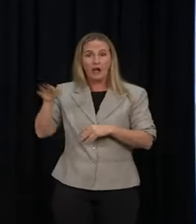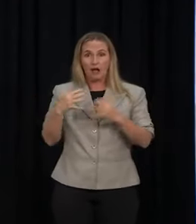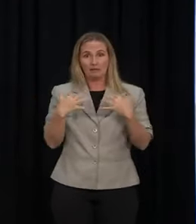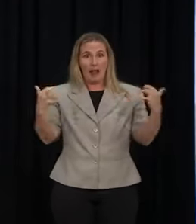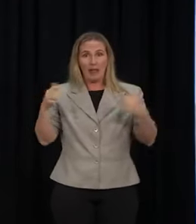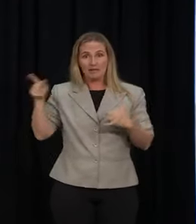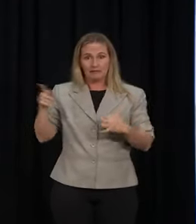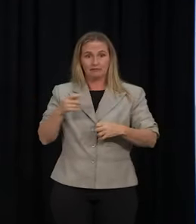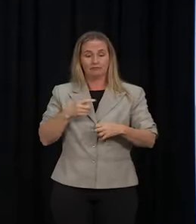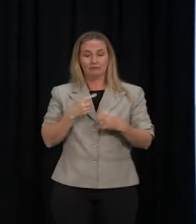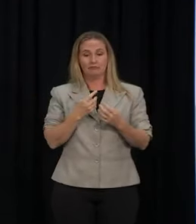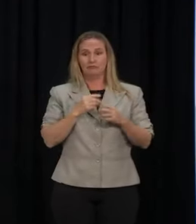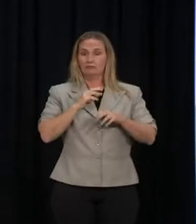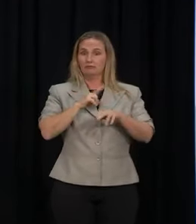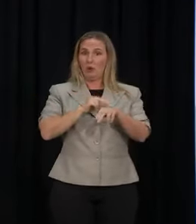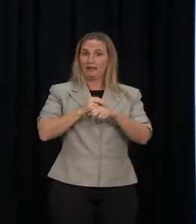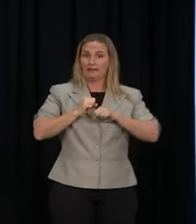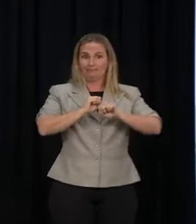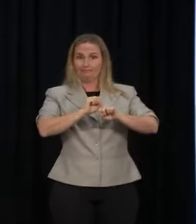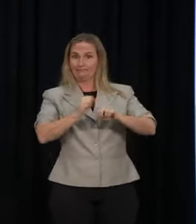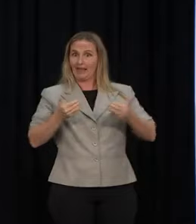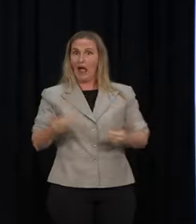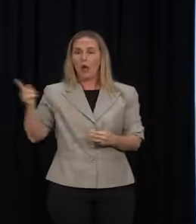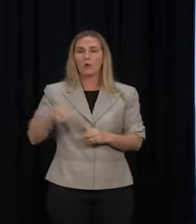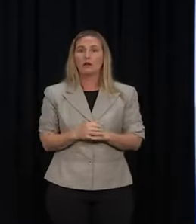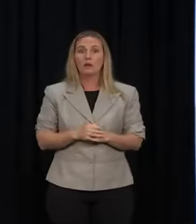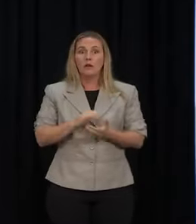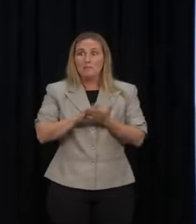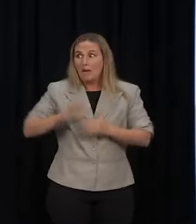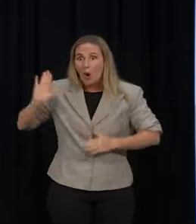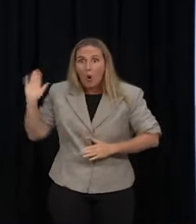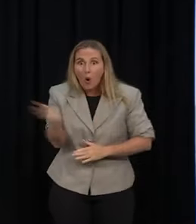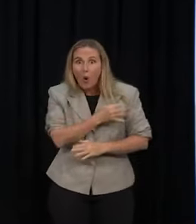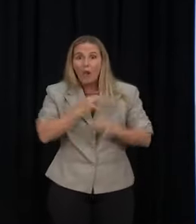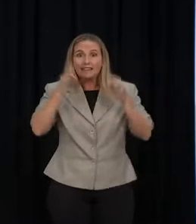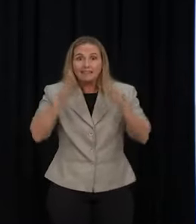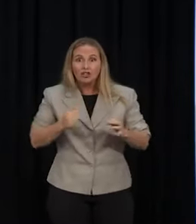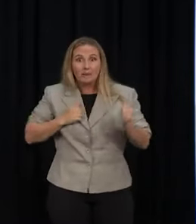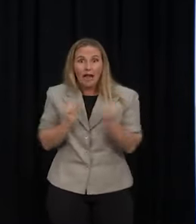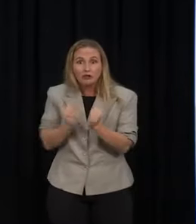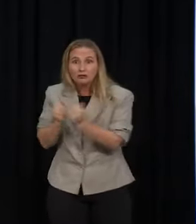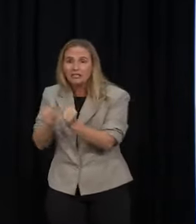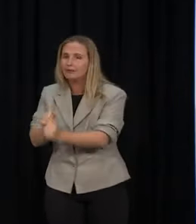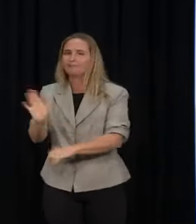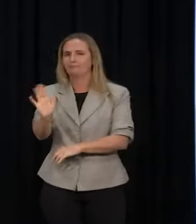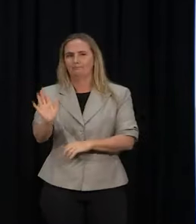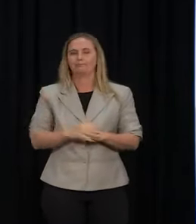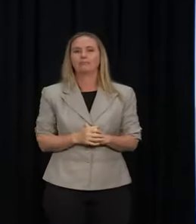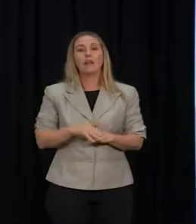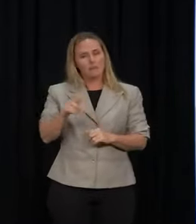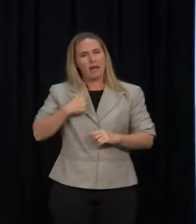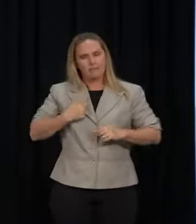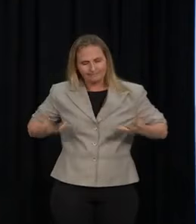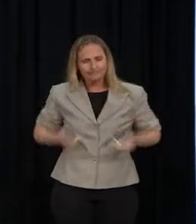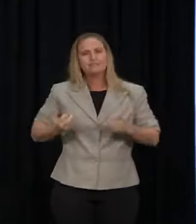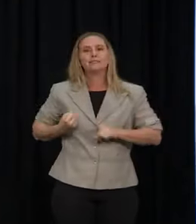That doesn't mean necessarily that every single decision that's made, there will be broad agreement with. But that does not change my absolute support